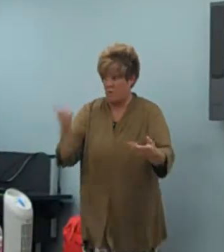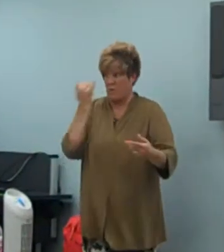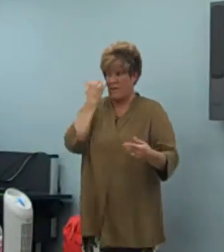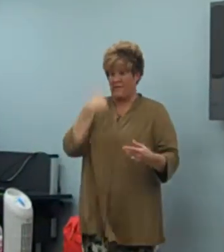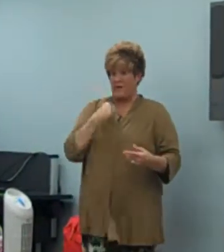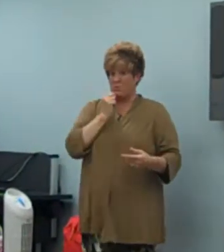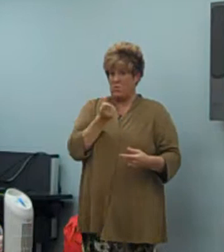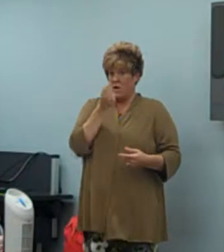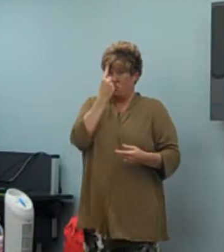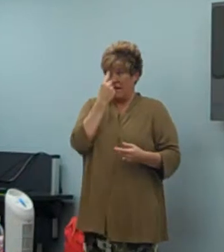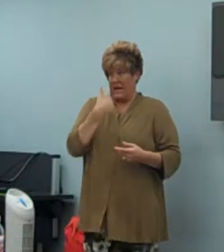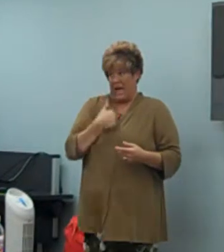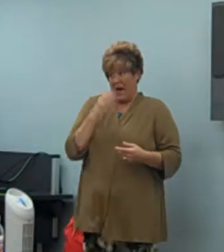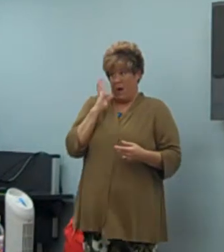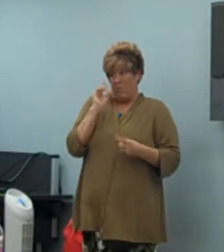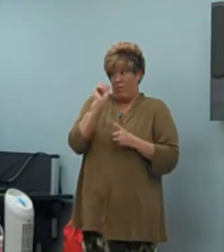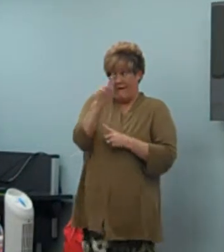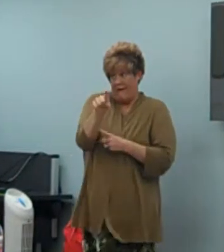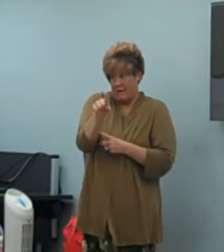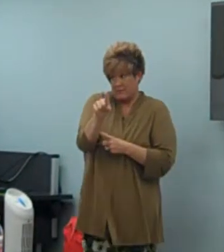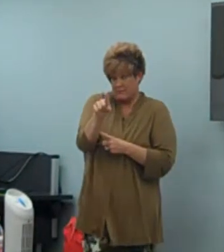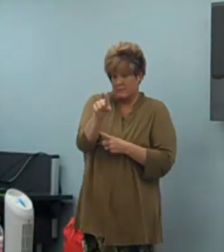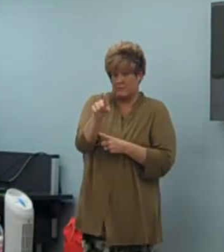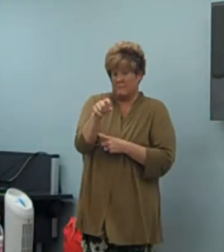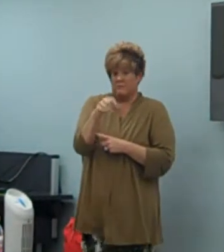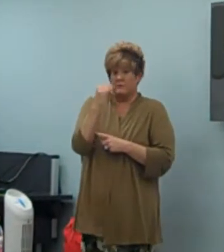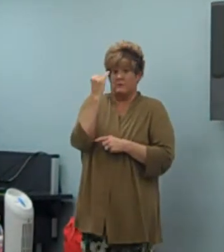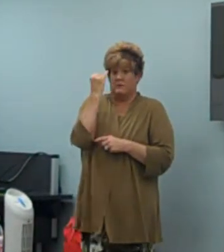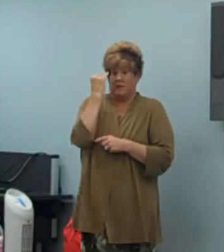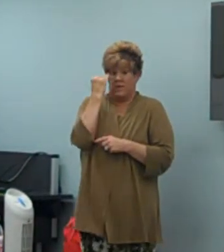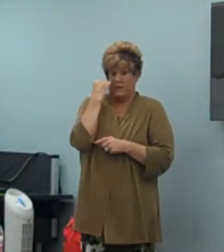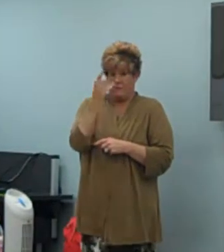so if I don't understand them, I'll ask.